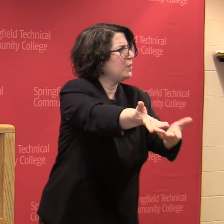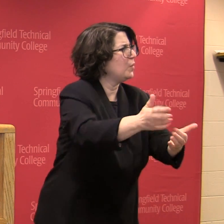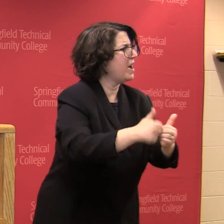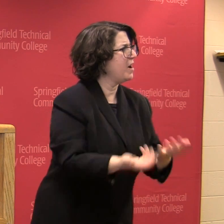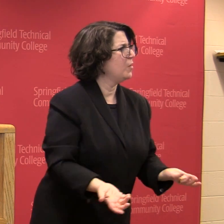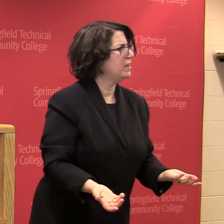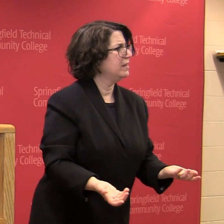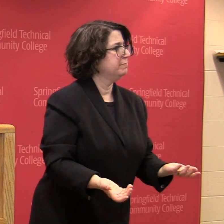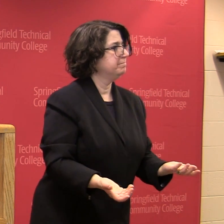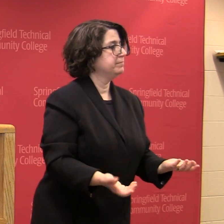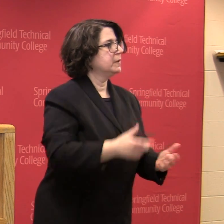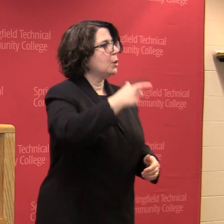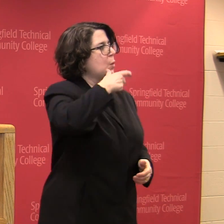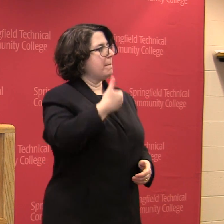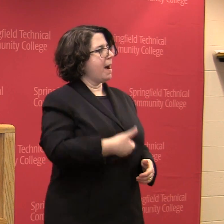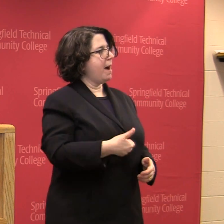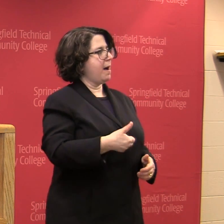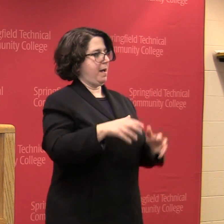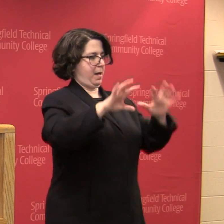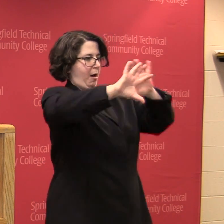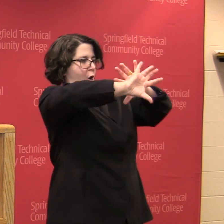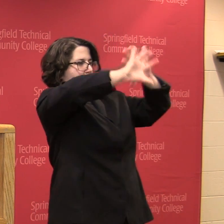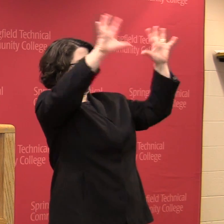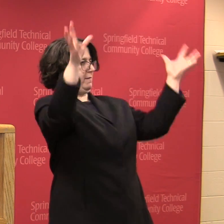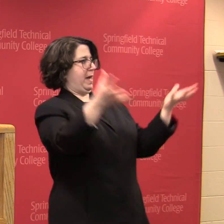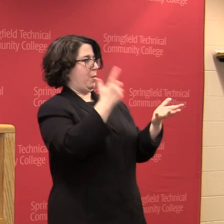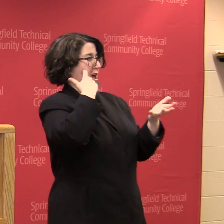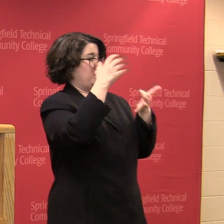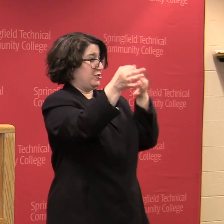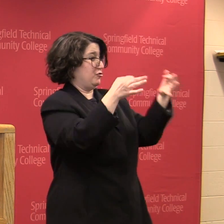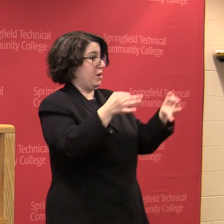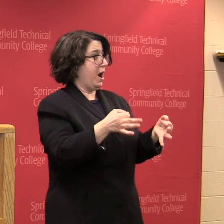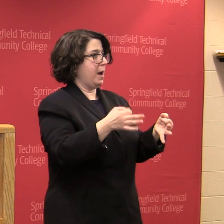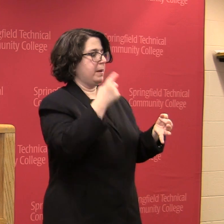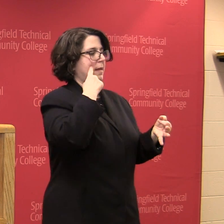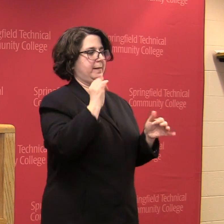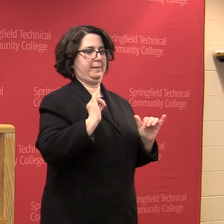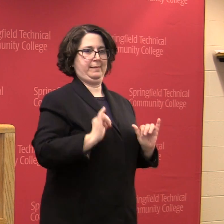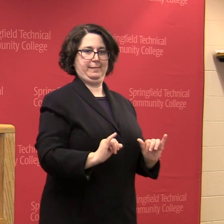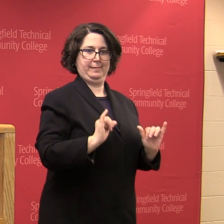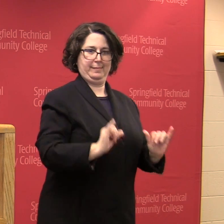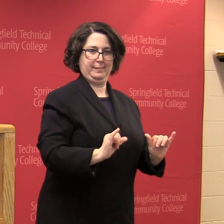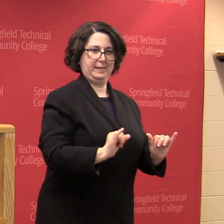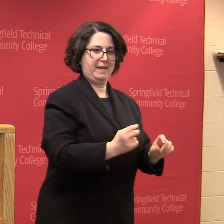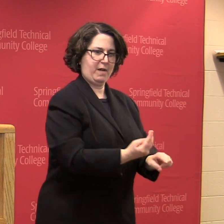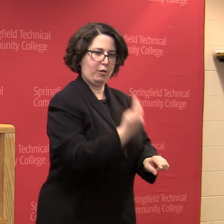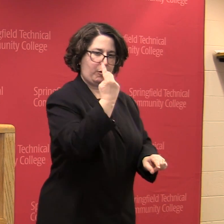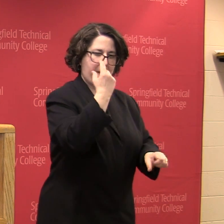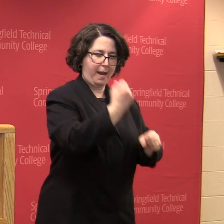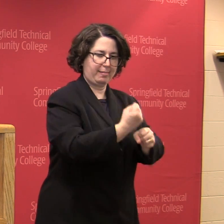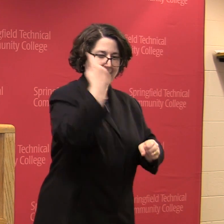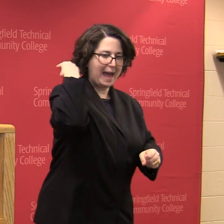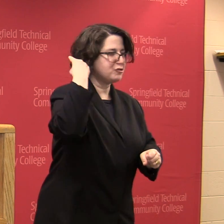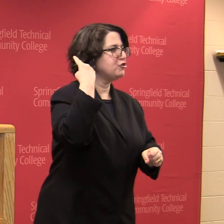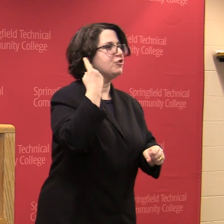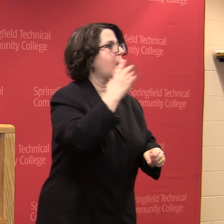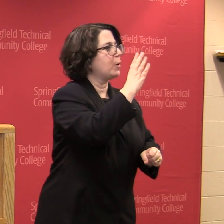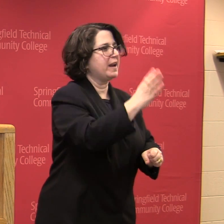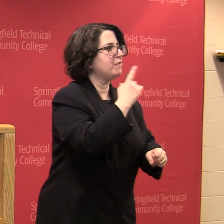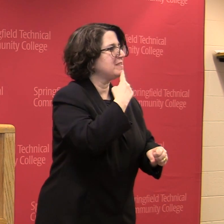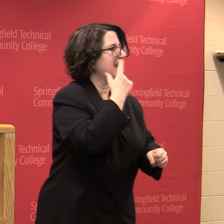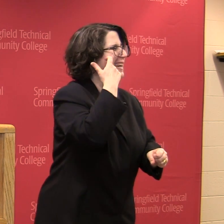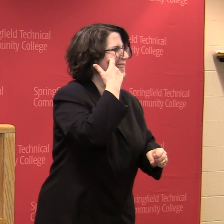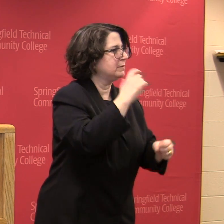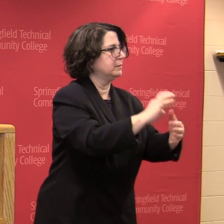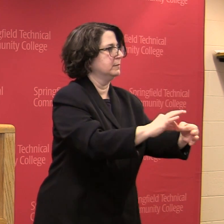Who am I? I look at all this and think, wow, I went to set this a year ago. I think of how much